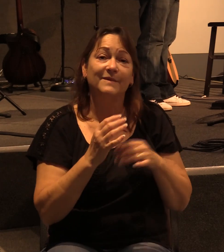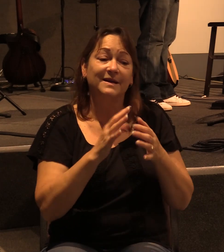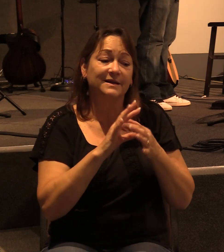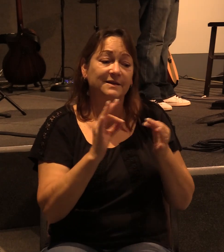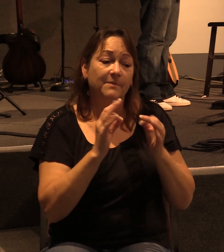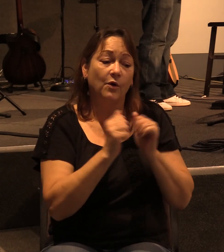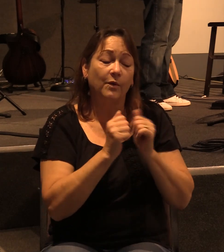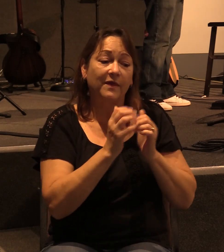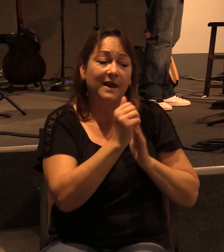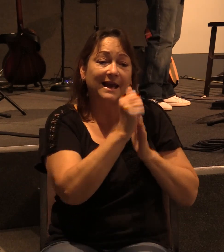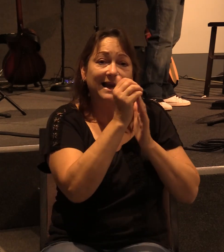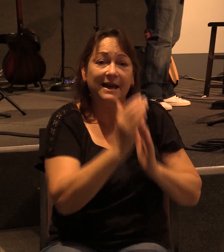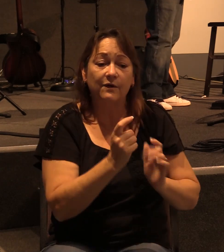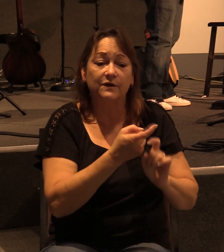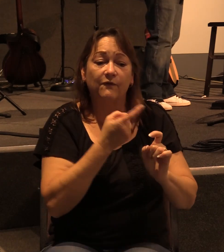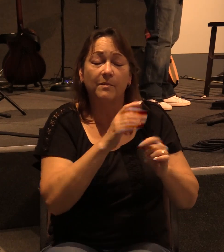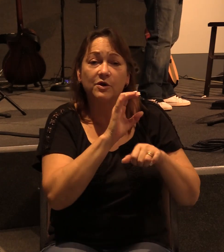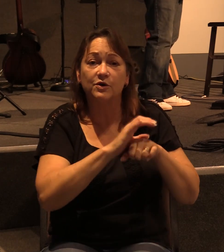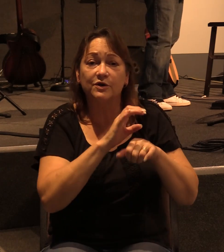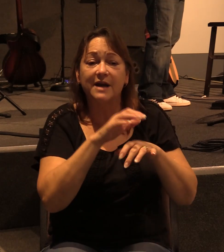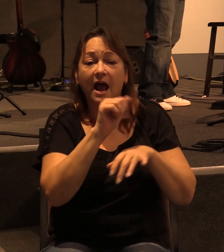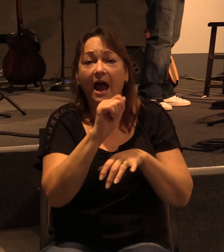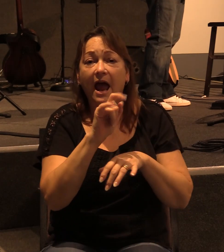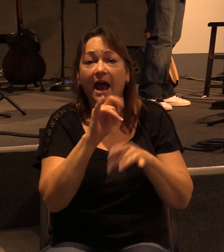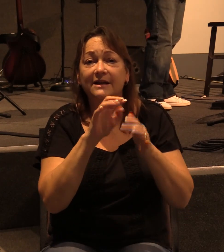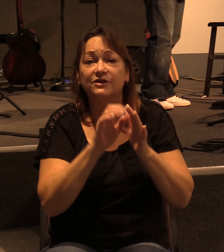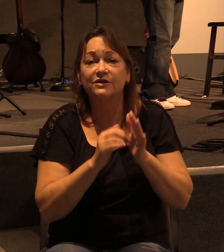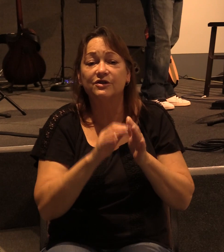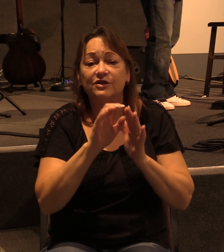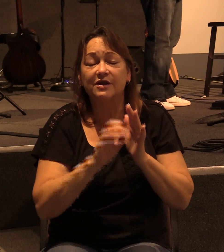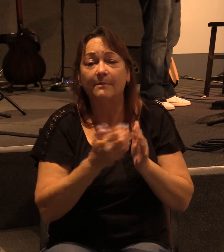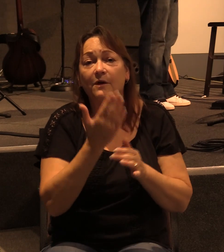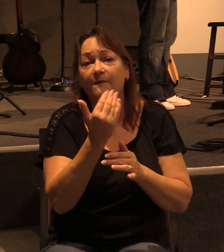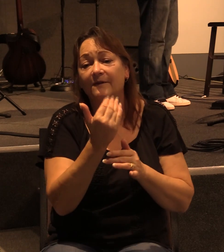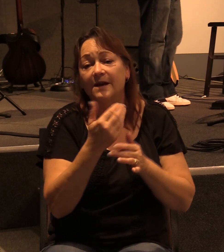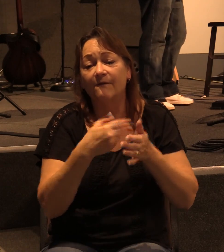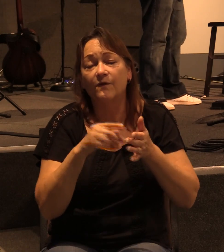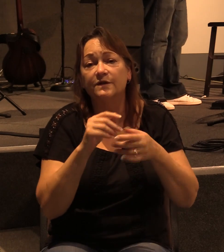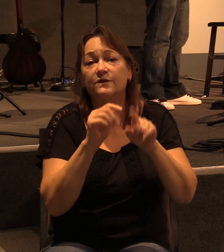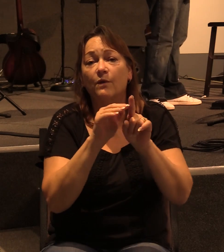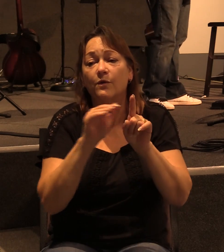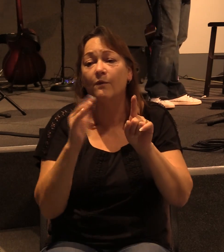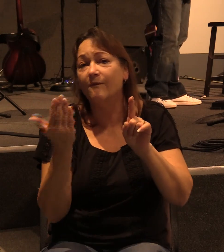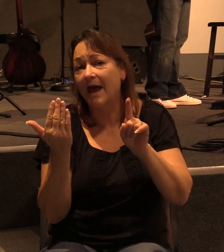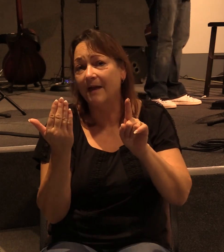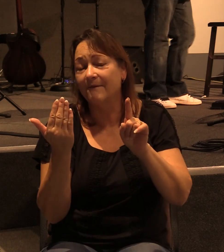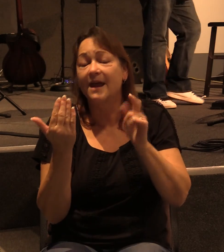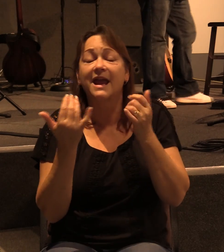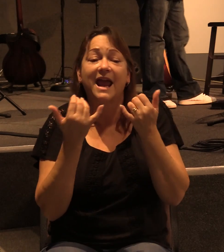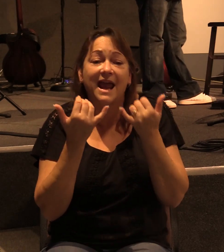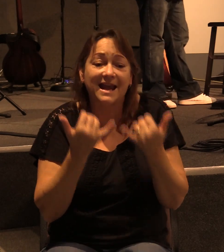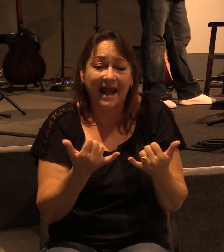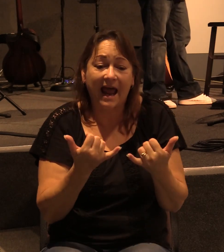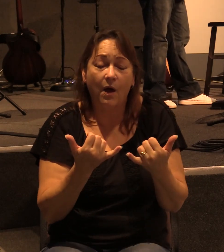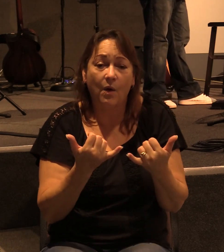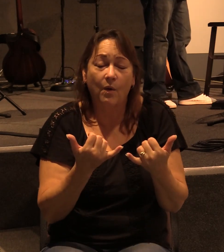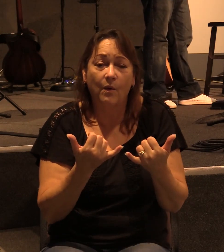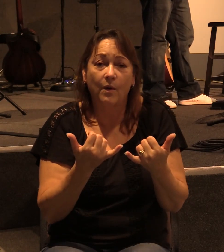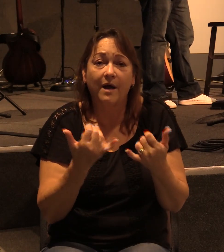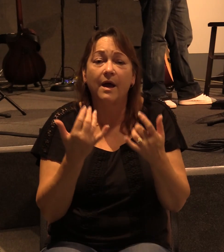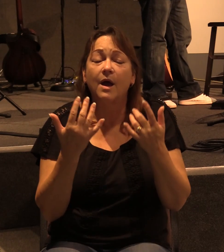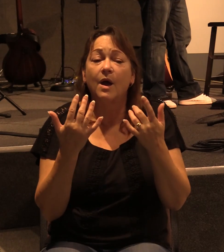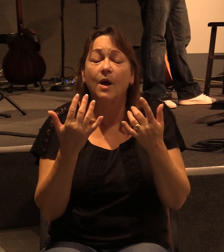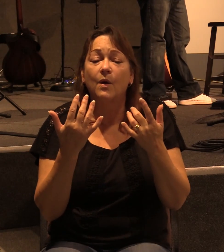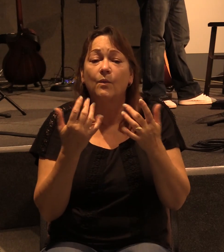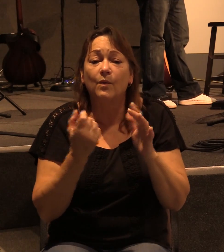out of Acts 15, verses 1 through 5, and it will give us a better understanding of what we're being told in Galatians, why they